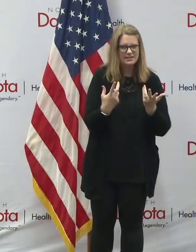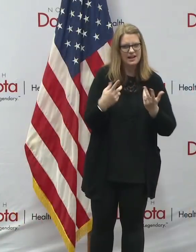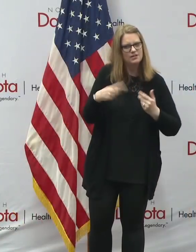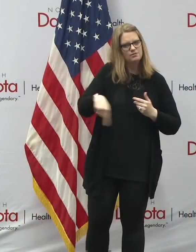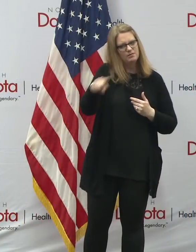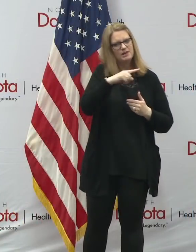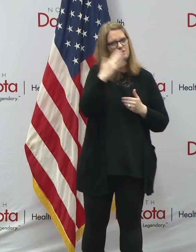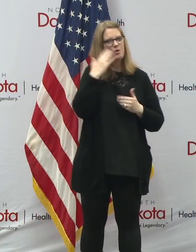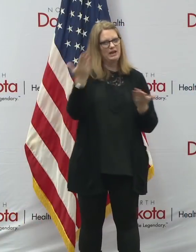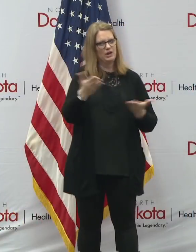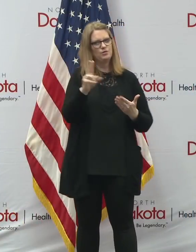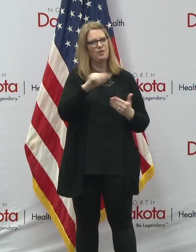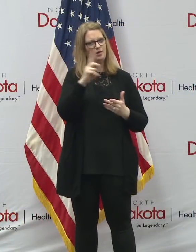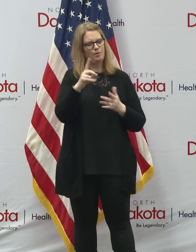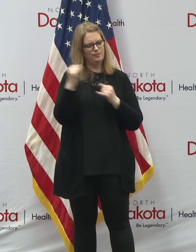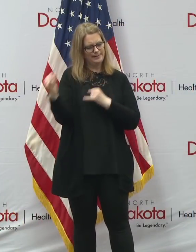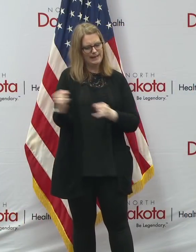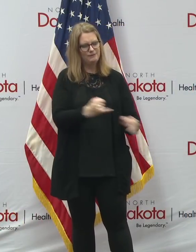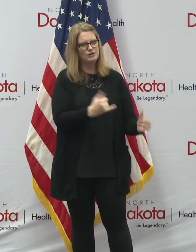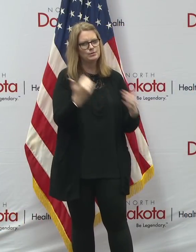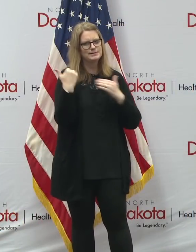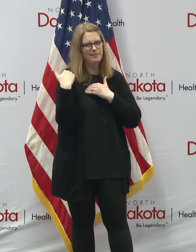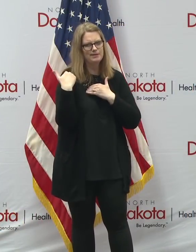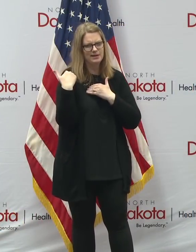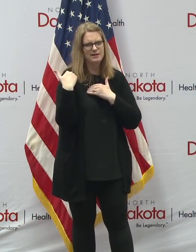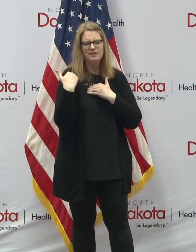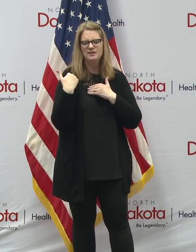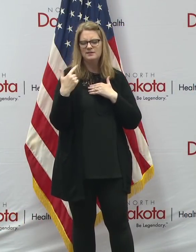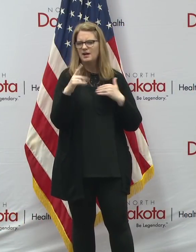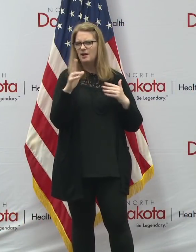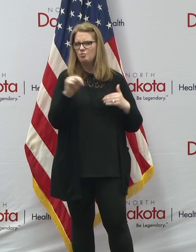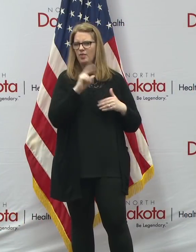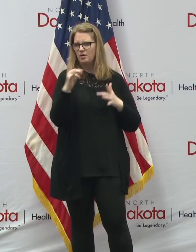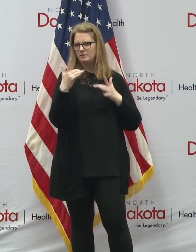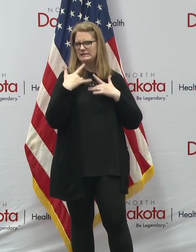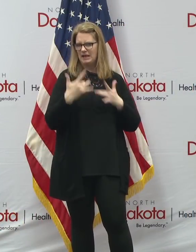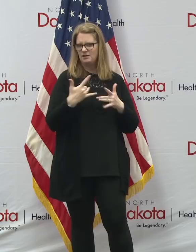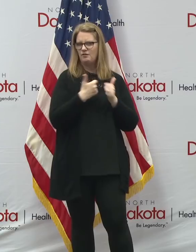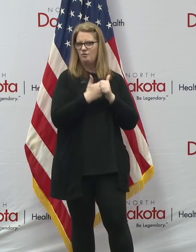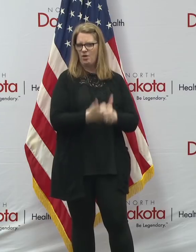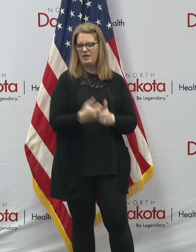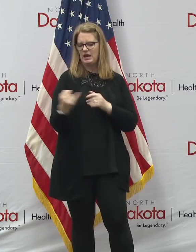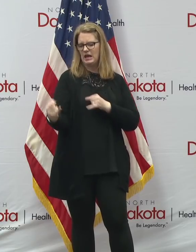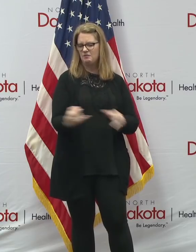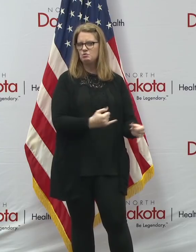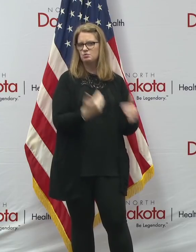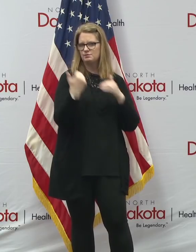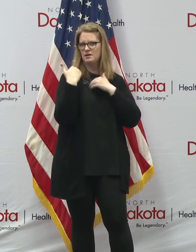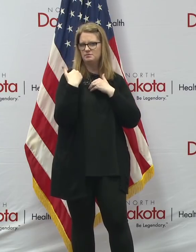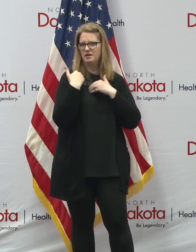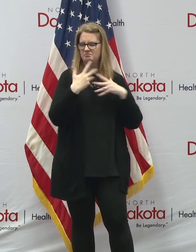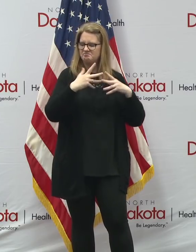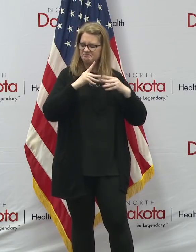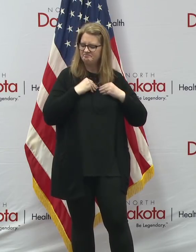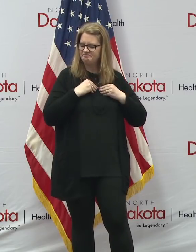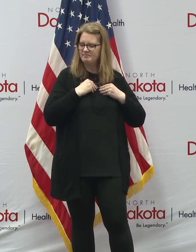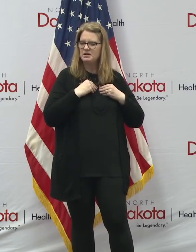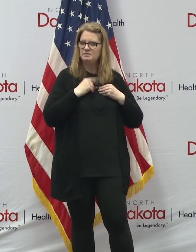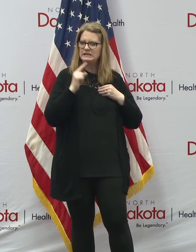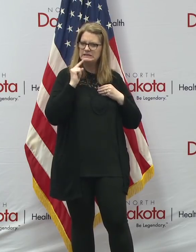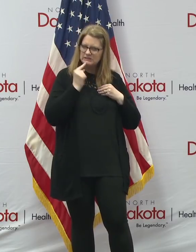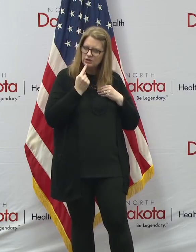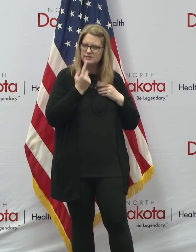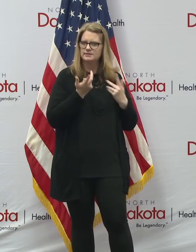a lot of in North Dakota. That's the nature and the character of North Dakotans is that individual responsibility. And it's certainly